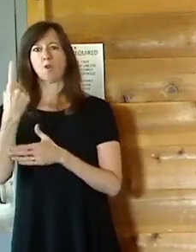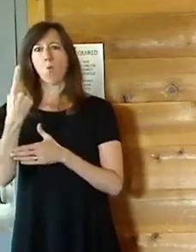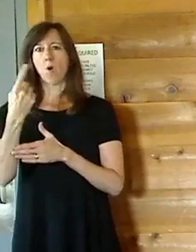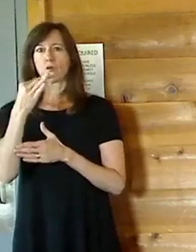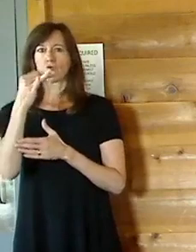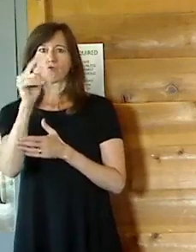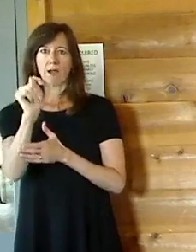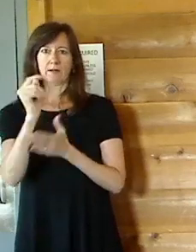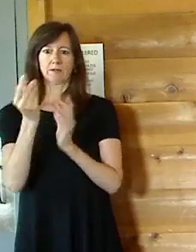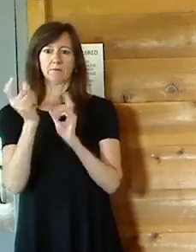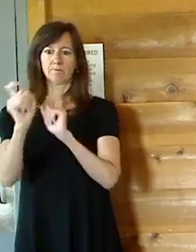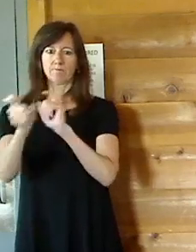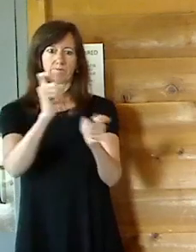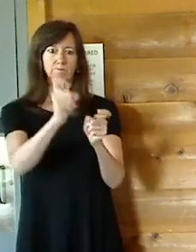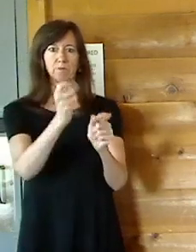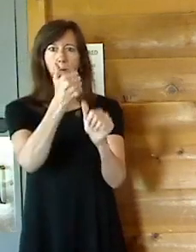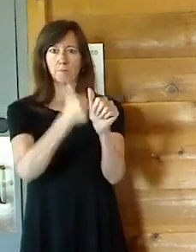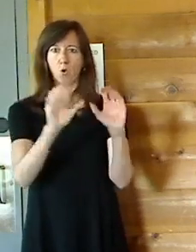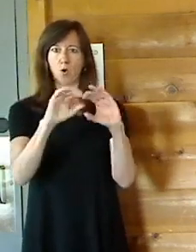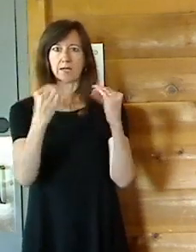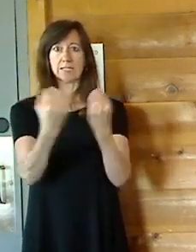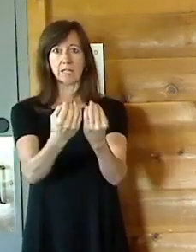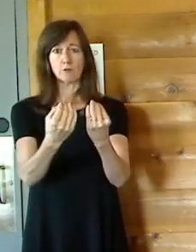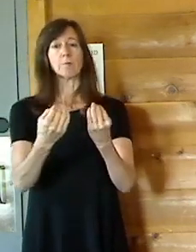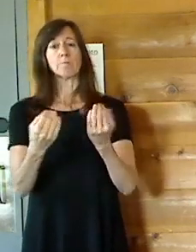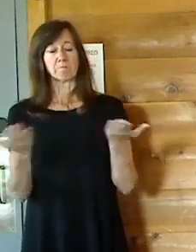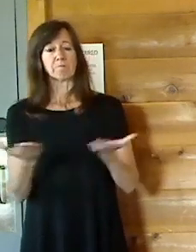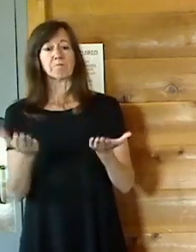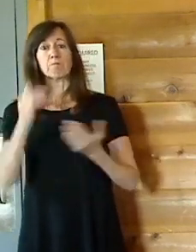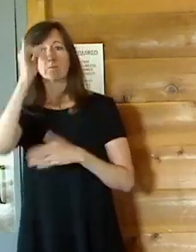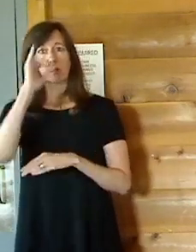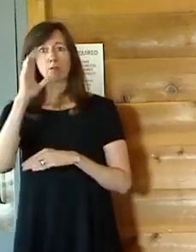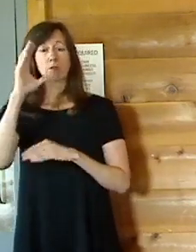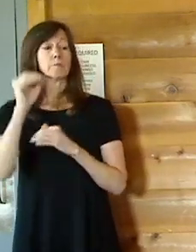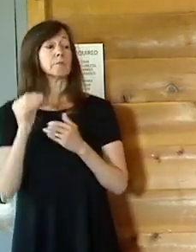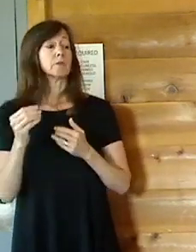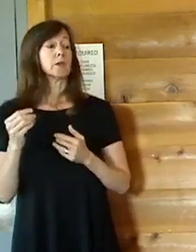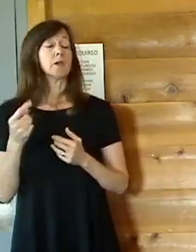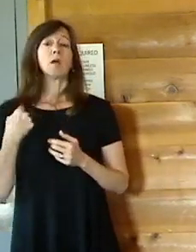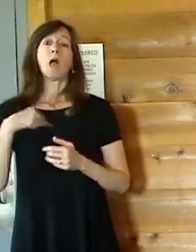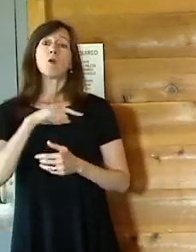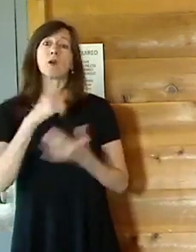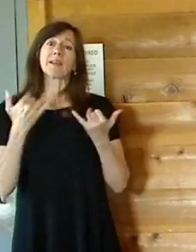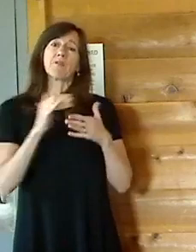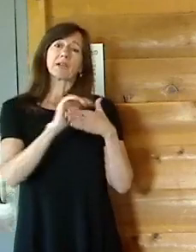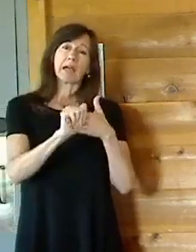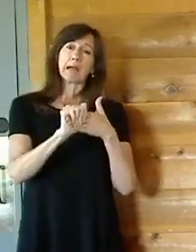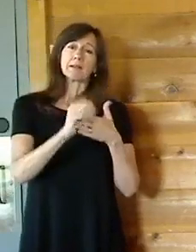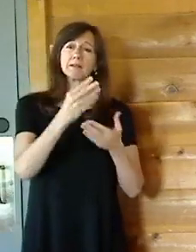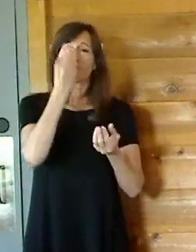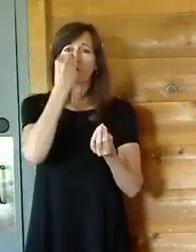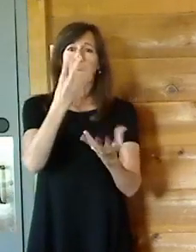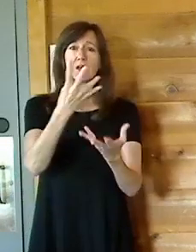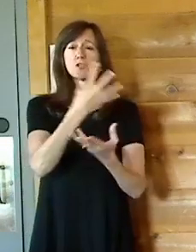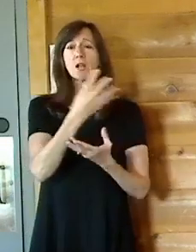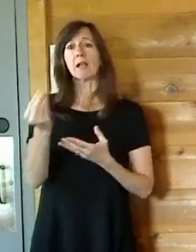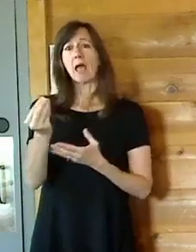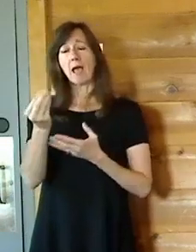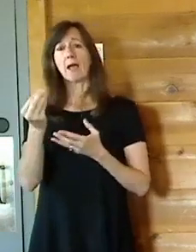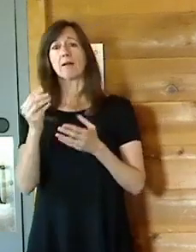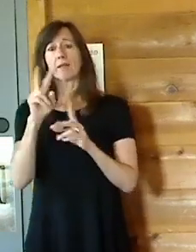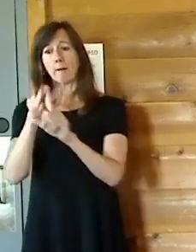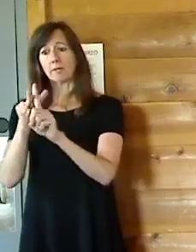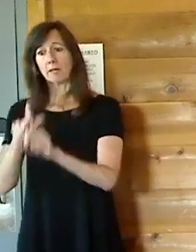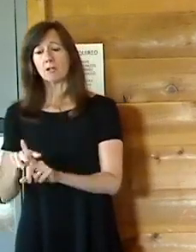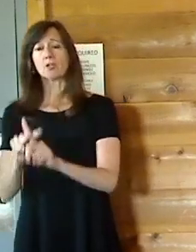of the Dutchess Invest initiative and the guidance now and subsequently the applications are available, will be available at DutchessNY.gov.